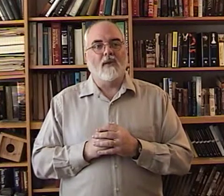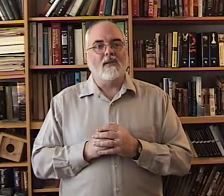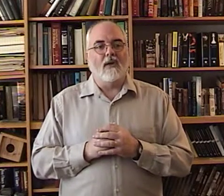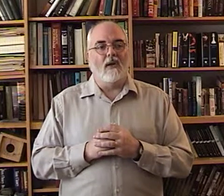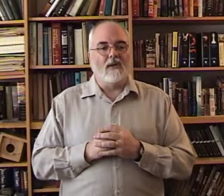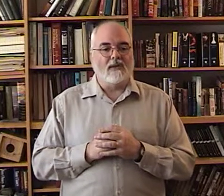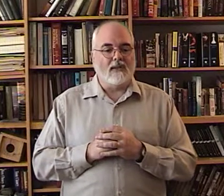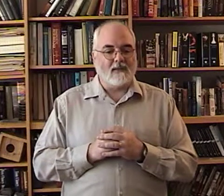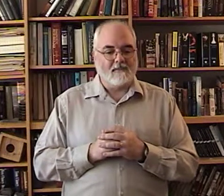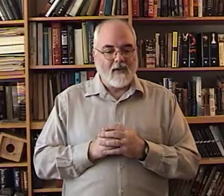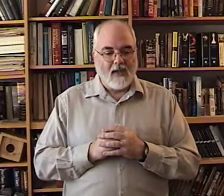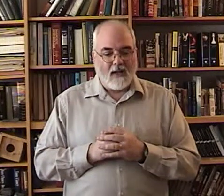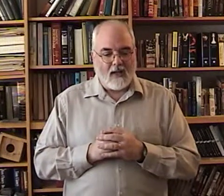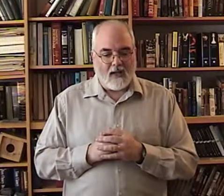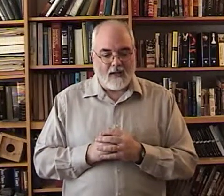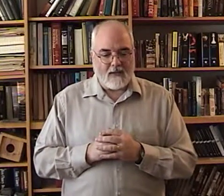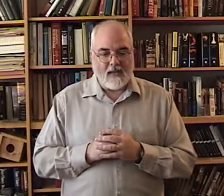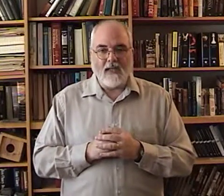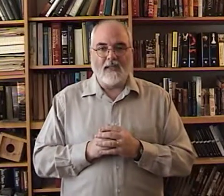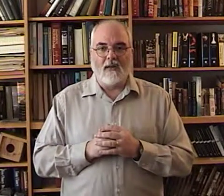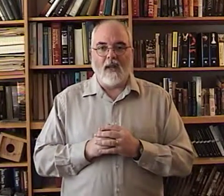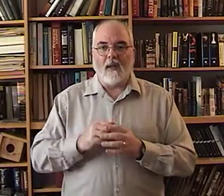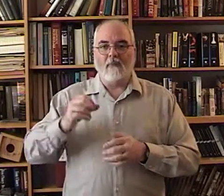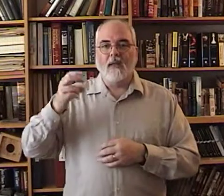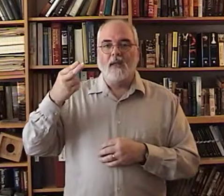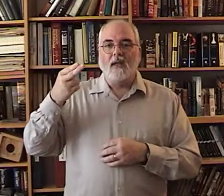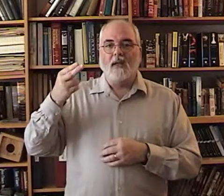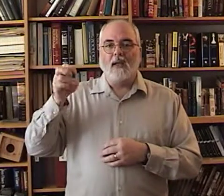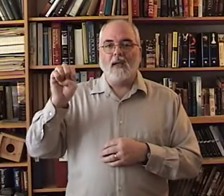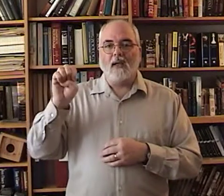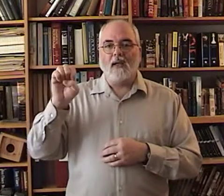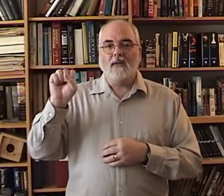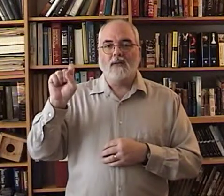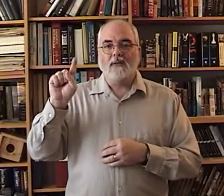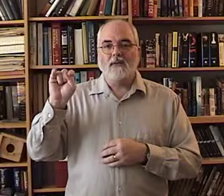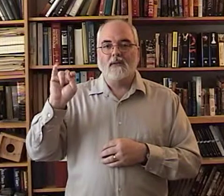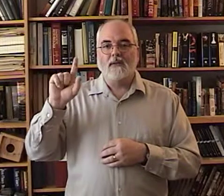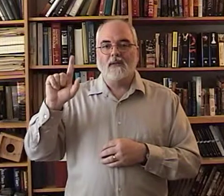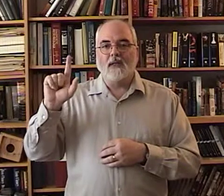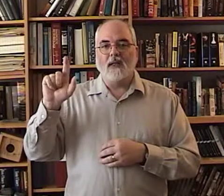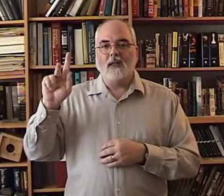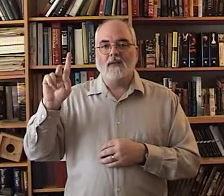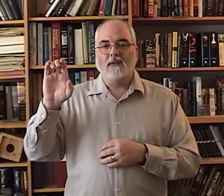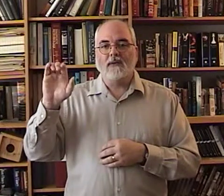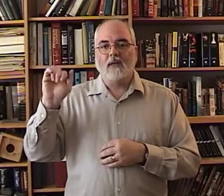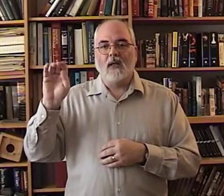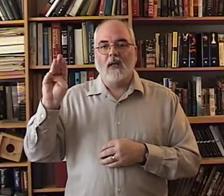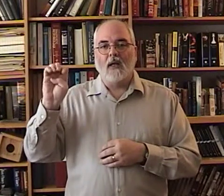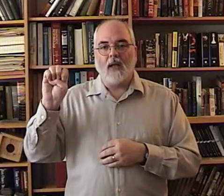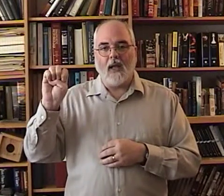of the songs he still came he still came